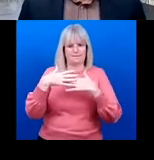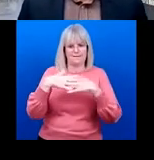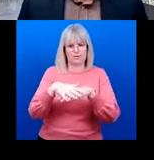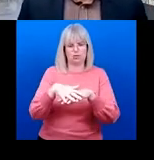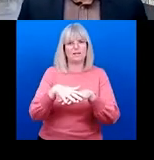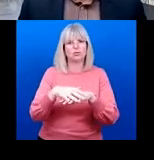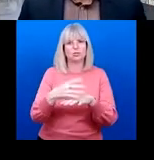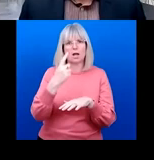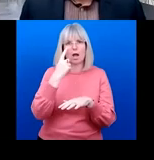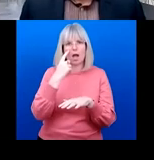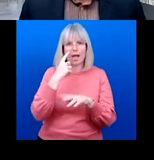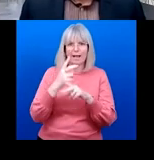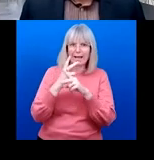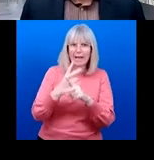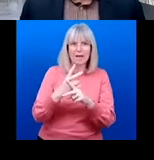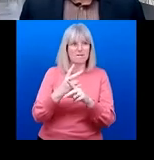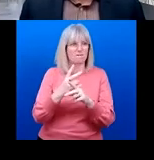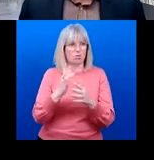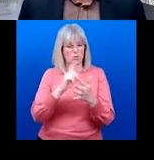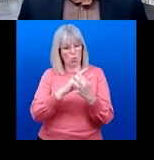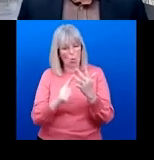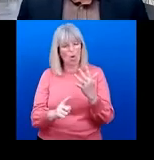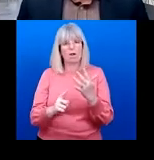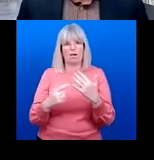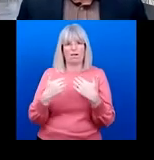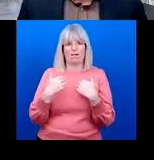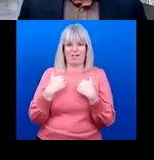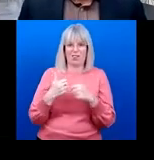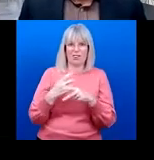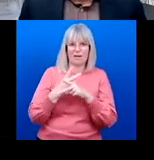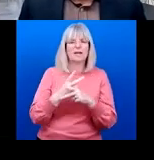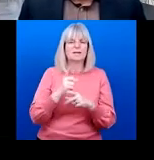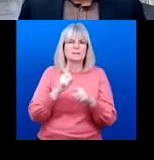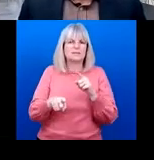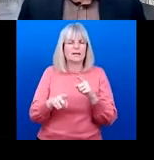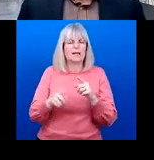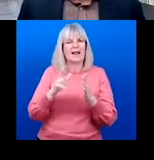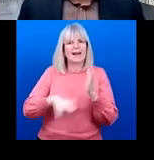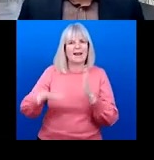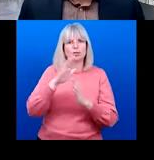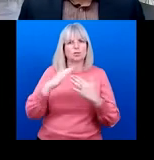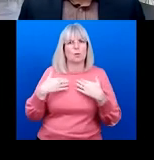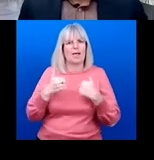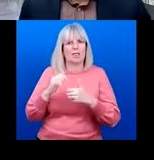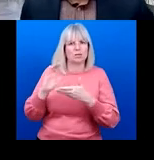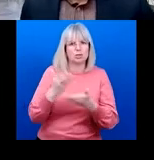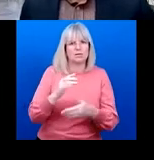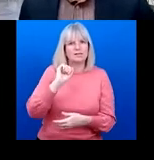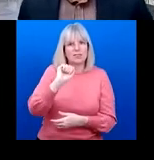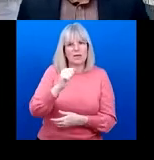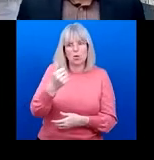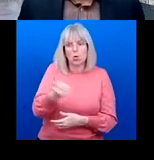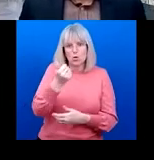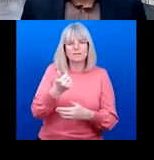universal health coverage and in particular national health services packages and policies WHO is currently developing